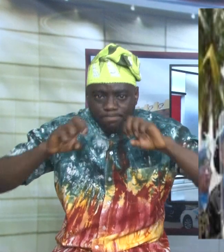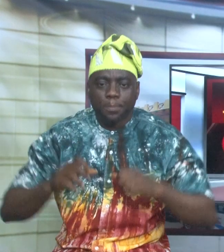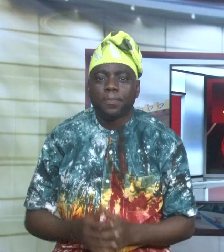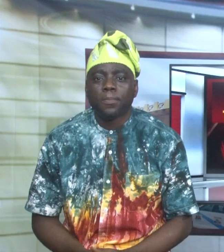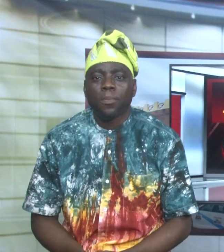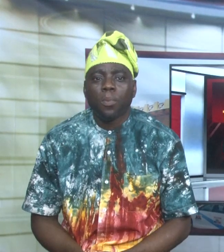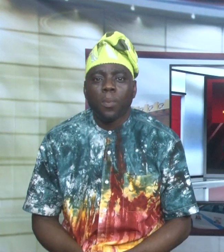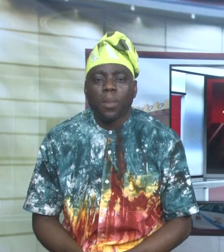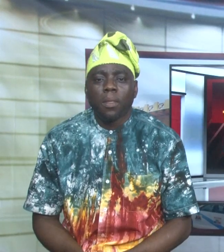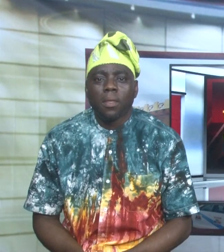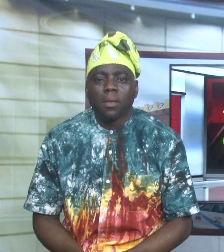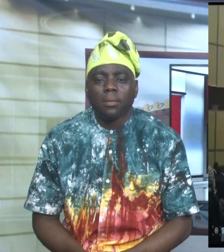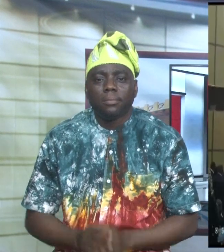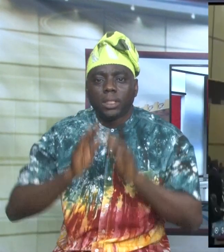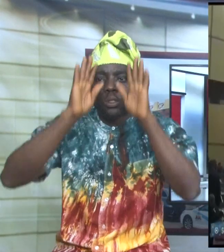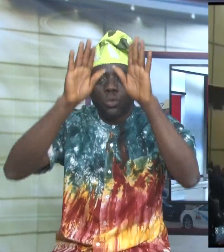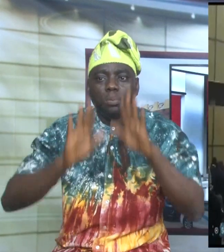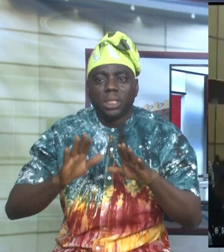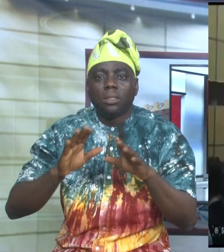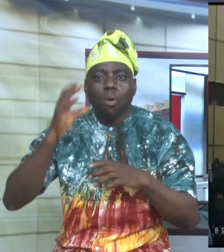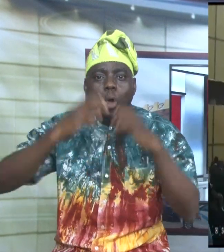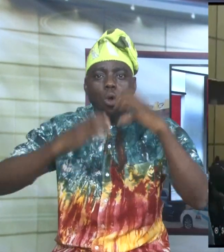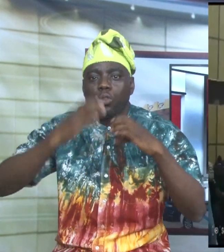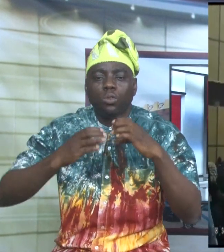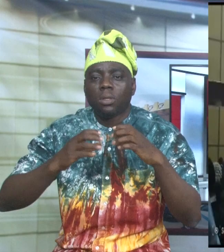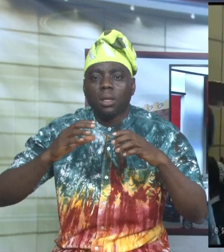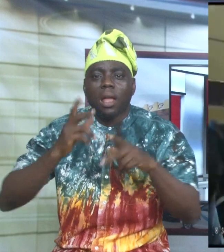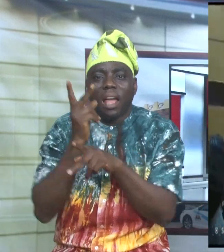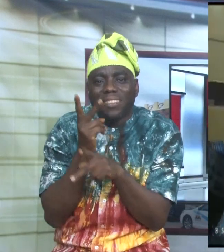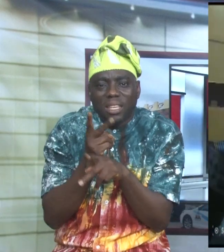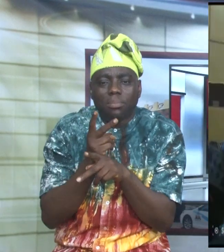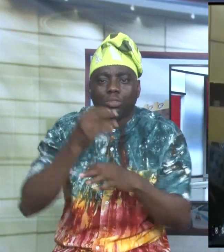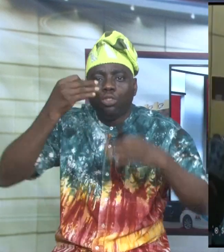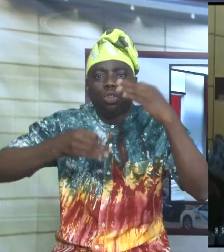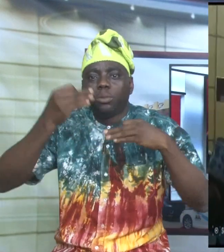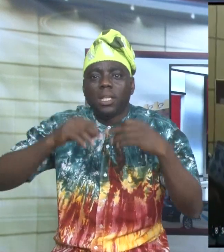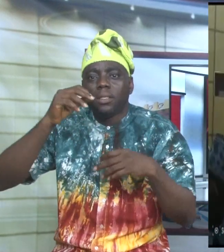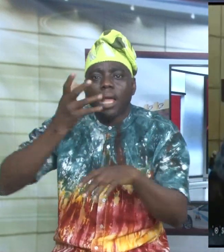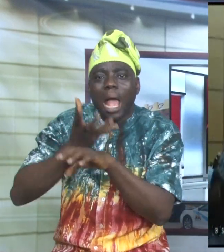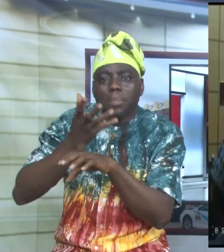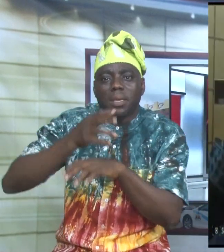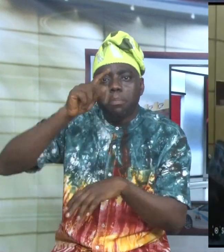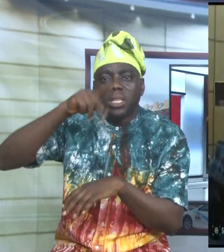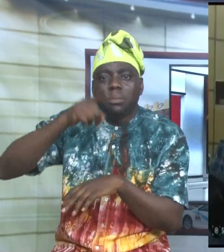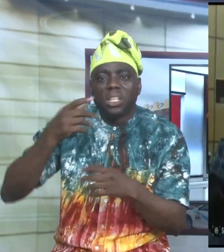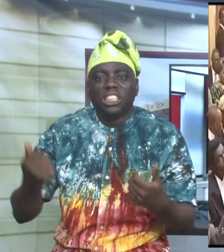The Supreme Court has reserved judgment on the appeal of the PDP challenging the re-election of Ogun State